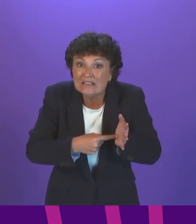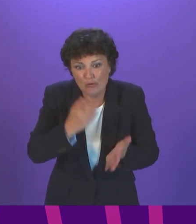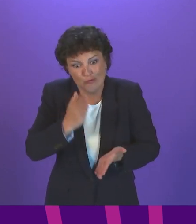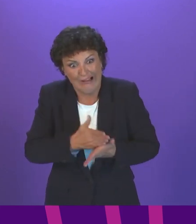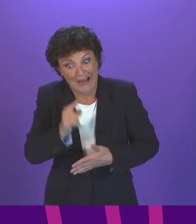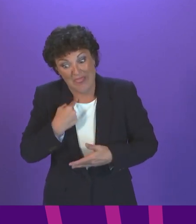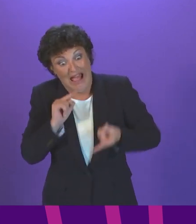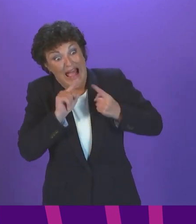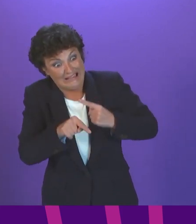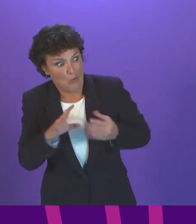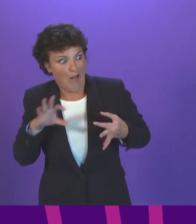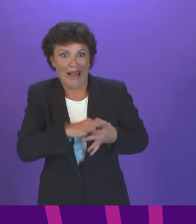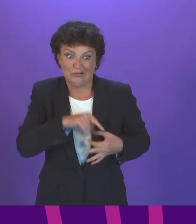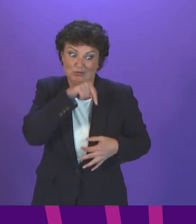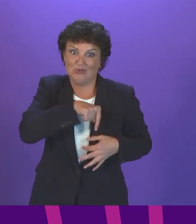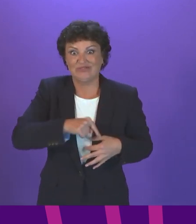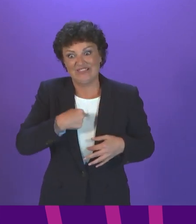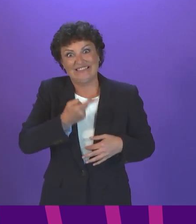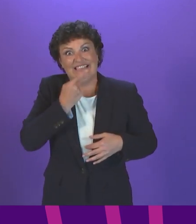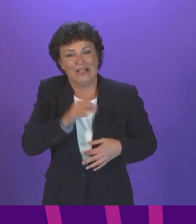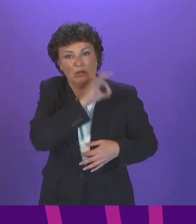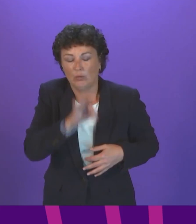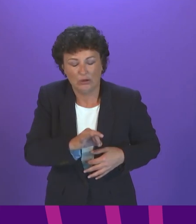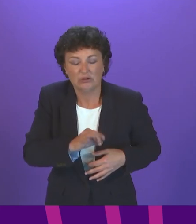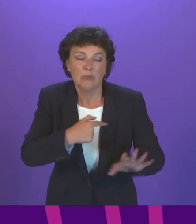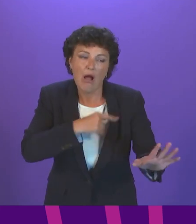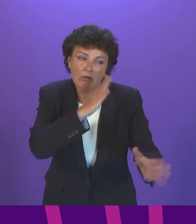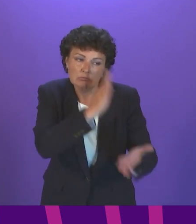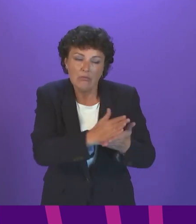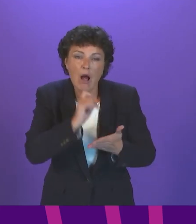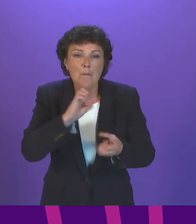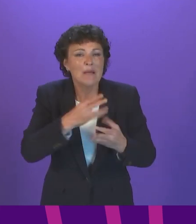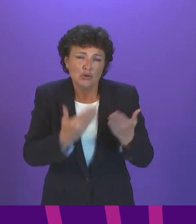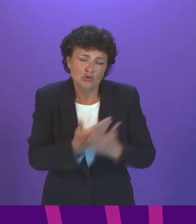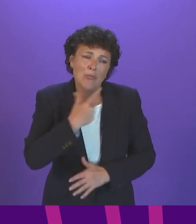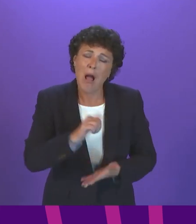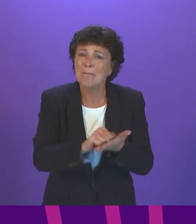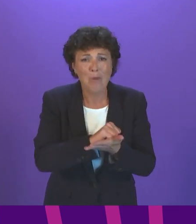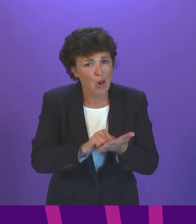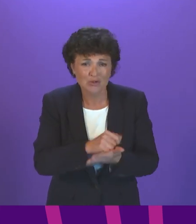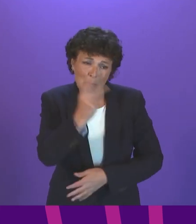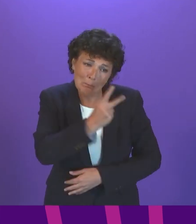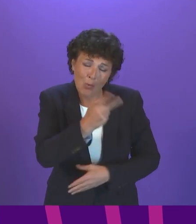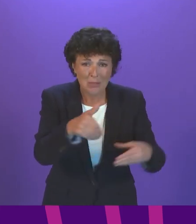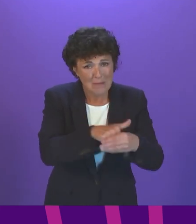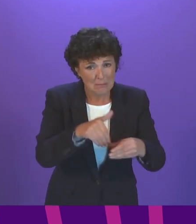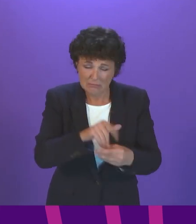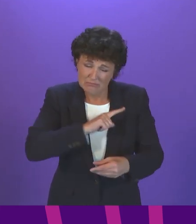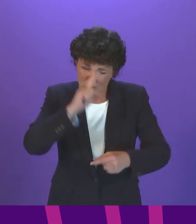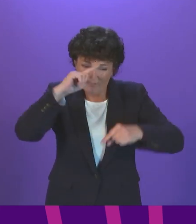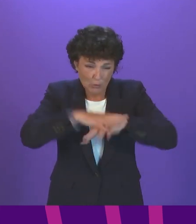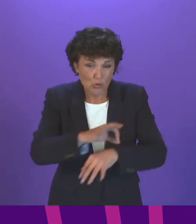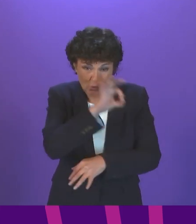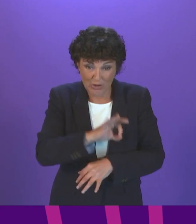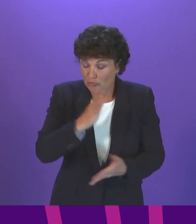ago in terms of the work that is ongoing around the deal in particular. I will make sure that update gets to her. But my apologies again to both members for that confusion,